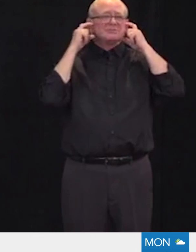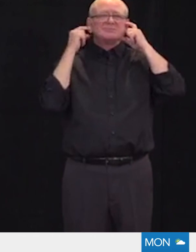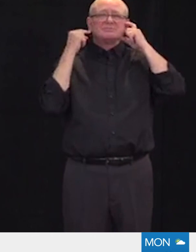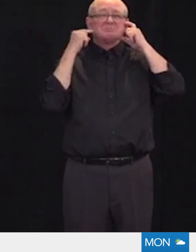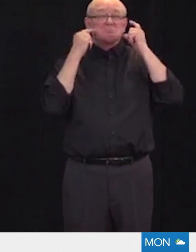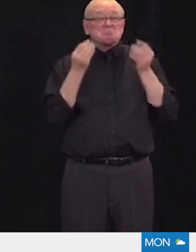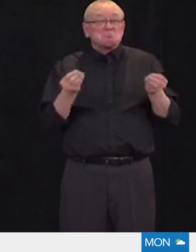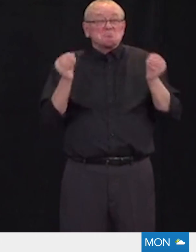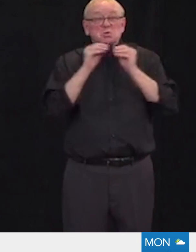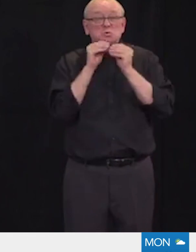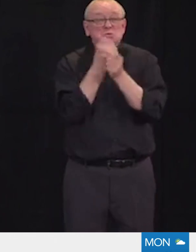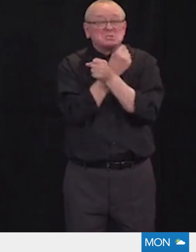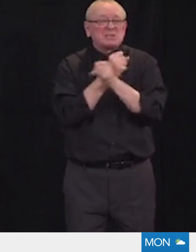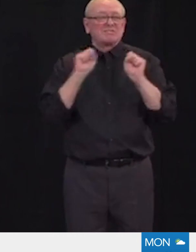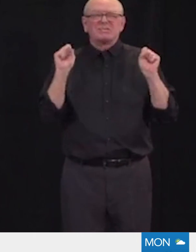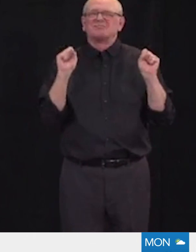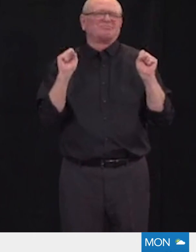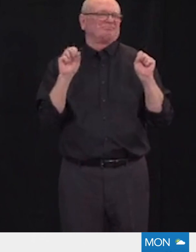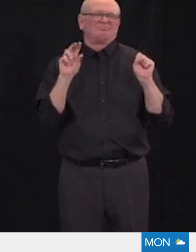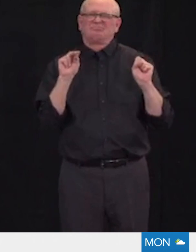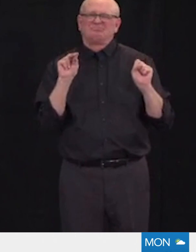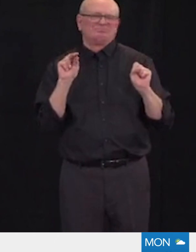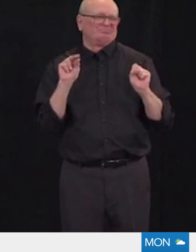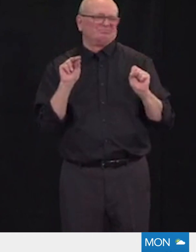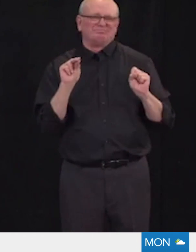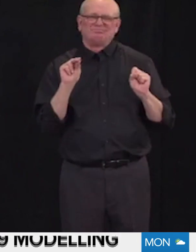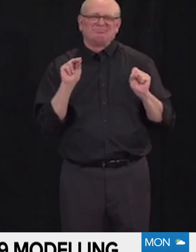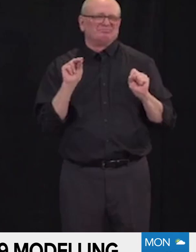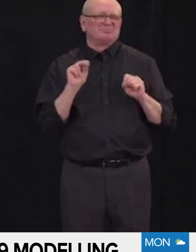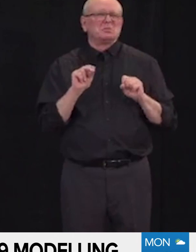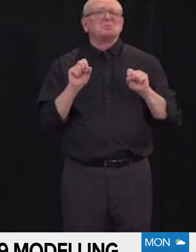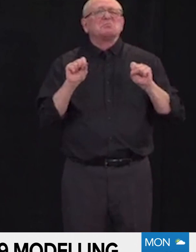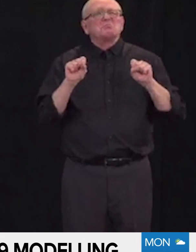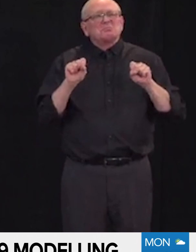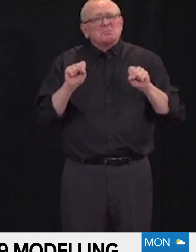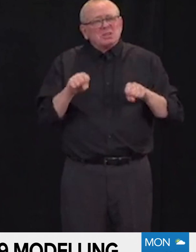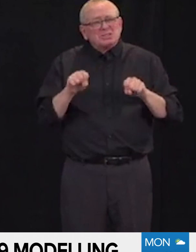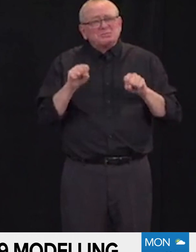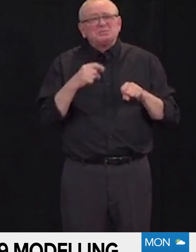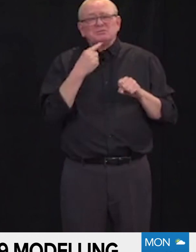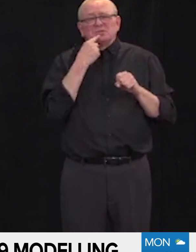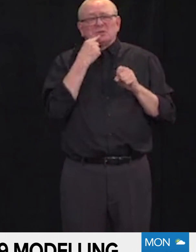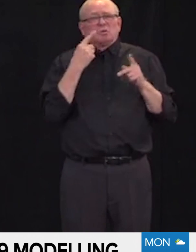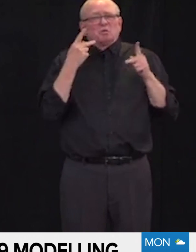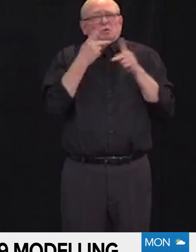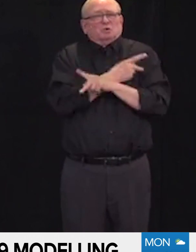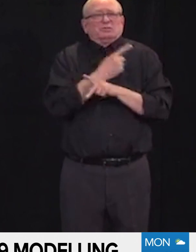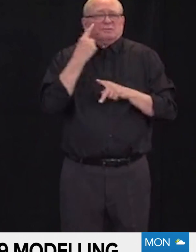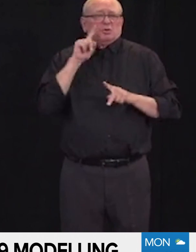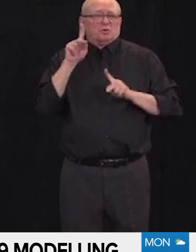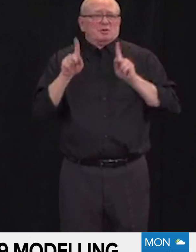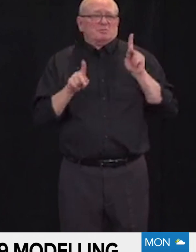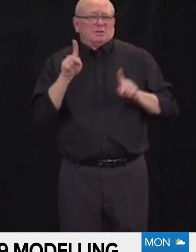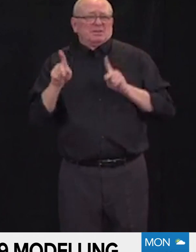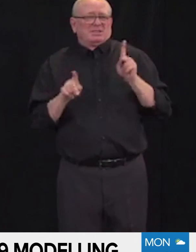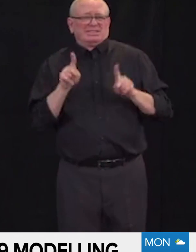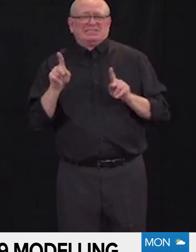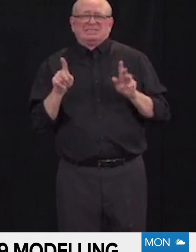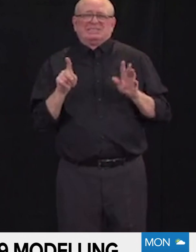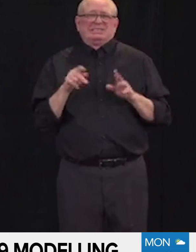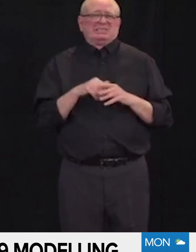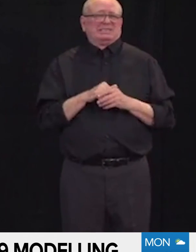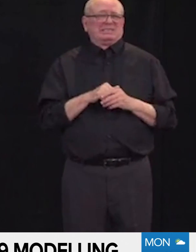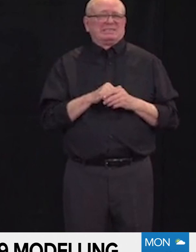again, possible harms of mask use, that this would be something that only those really who are going to be in